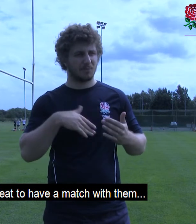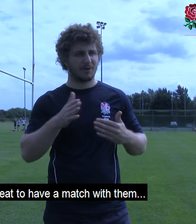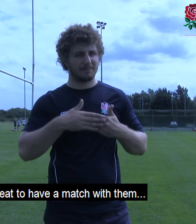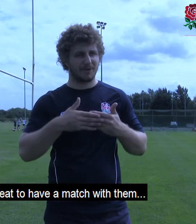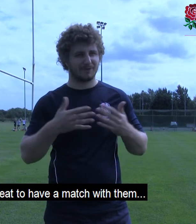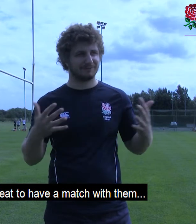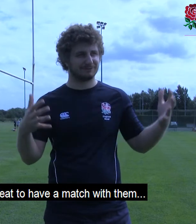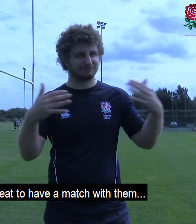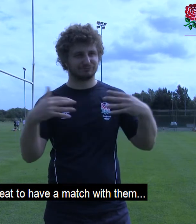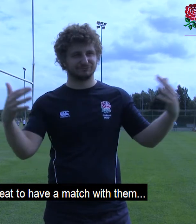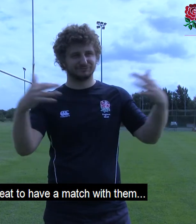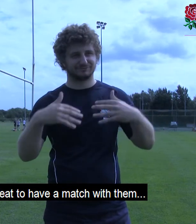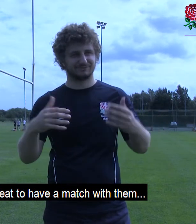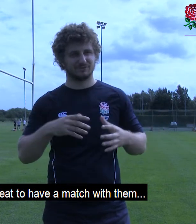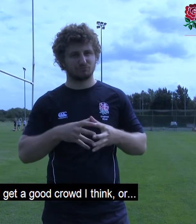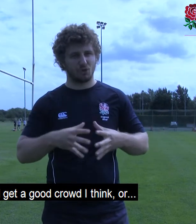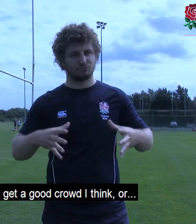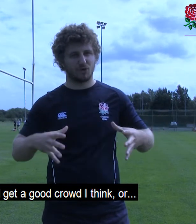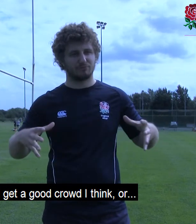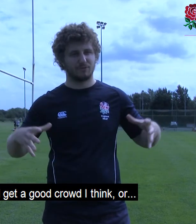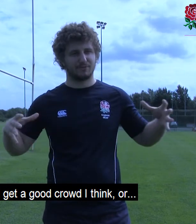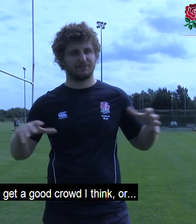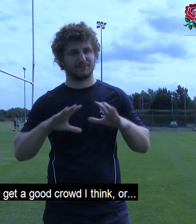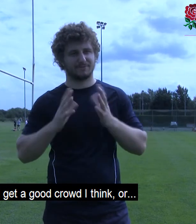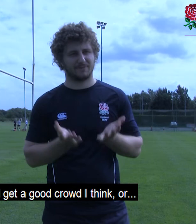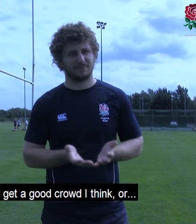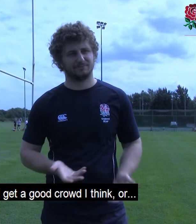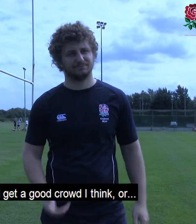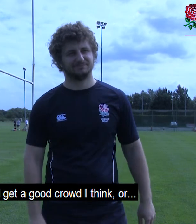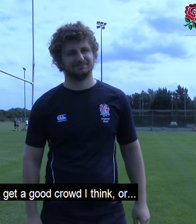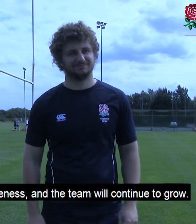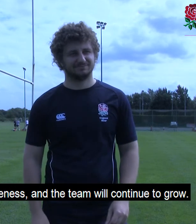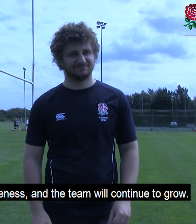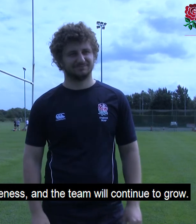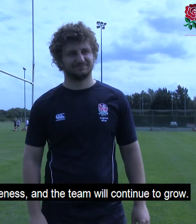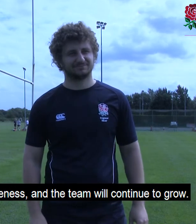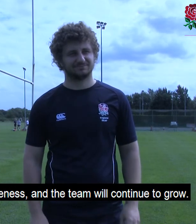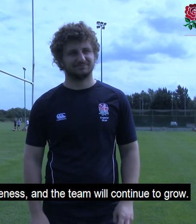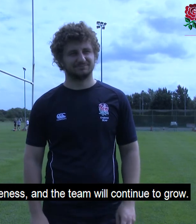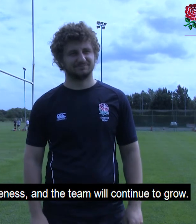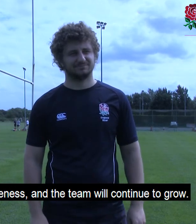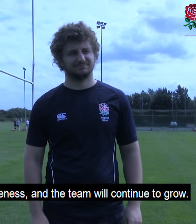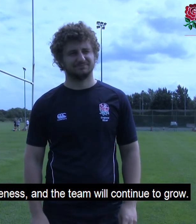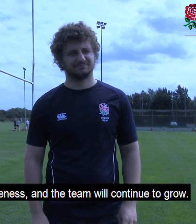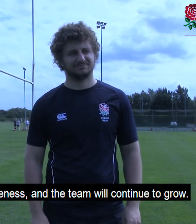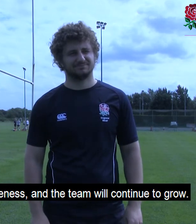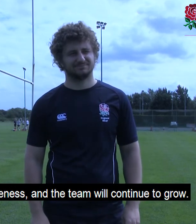and we'll get a good crowd. think it'll spread a lot of awareness and the team will continue to grow.